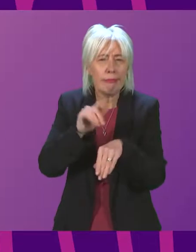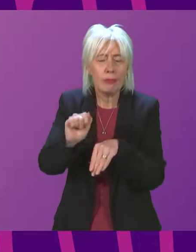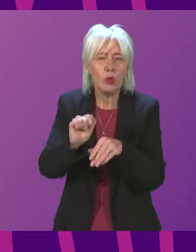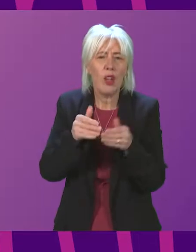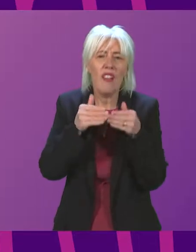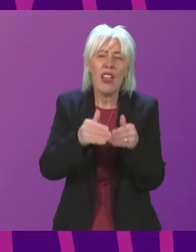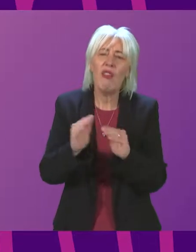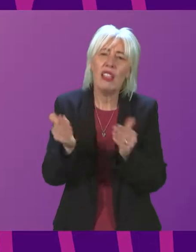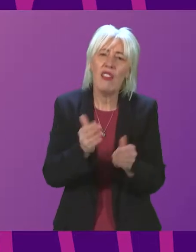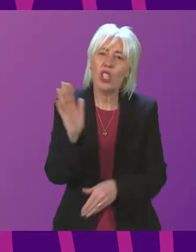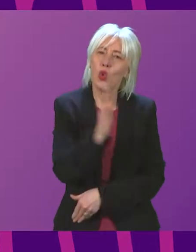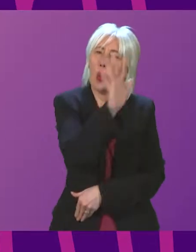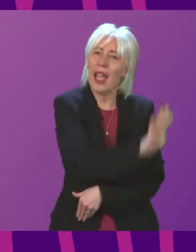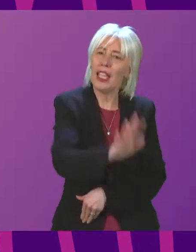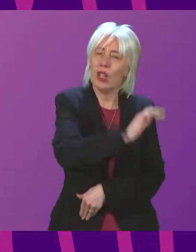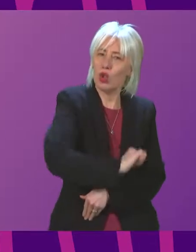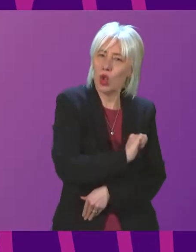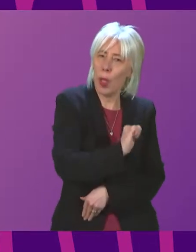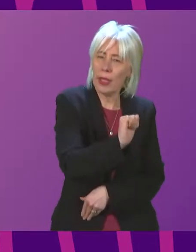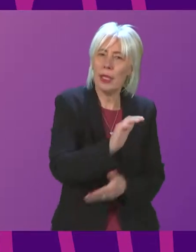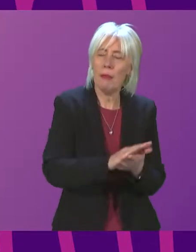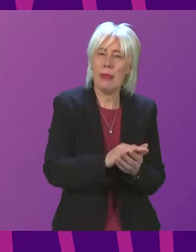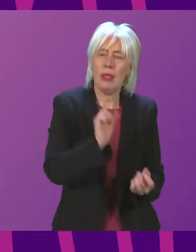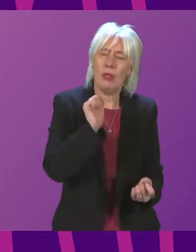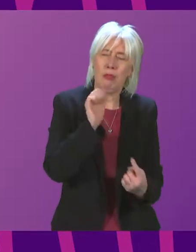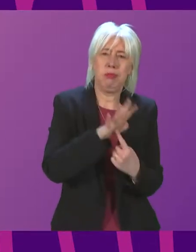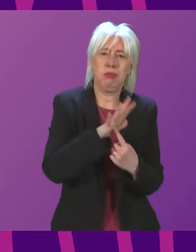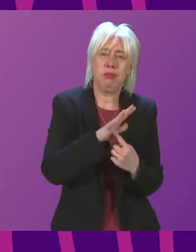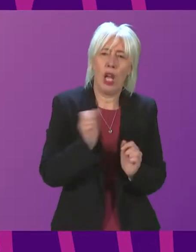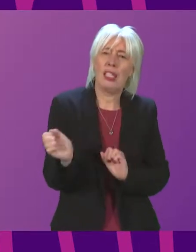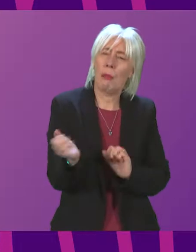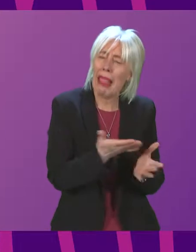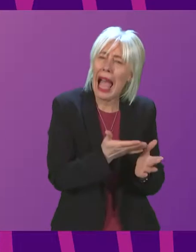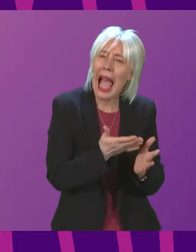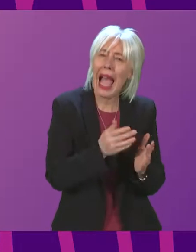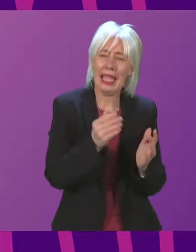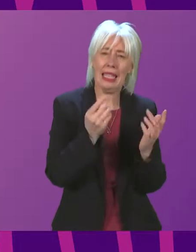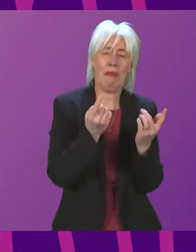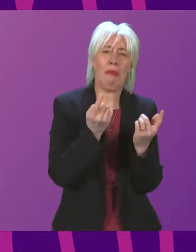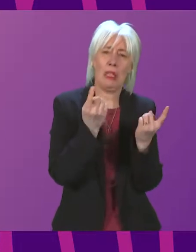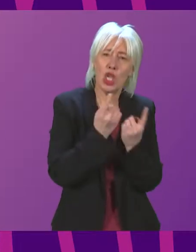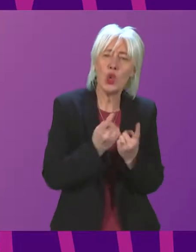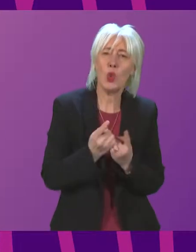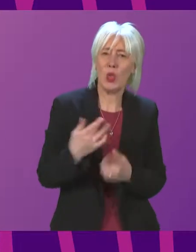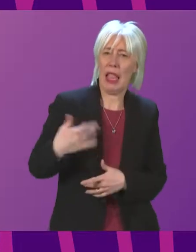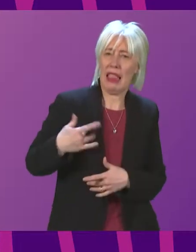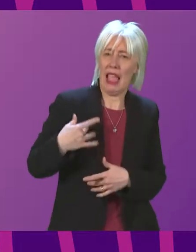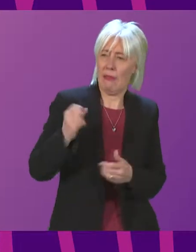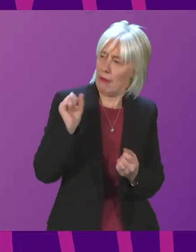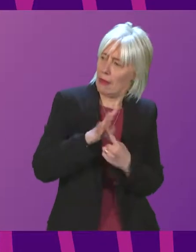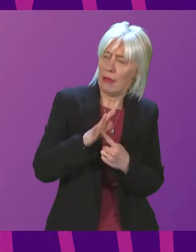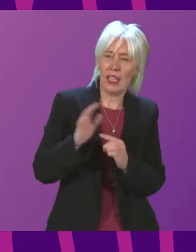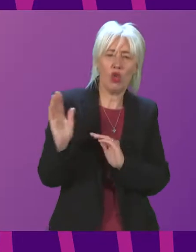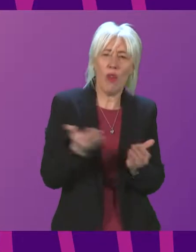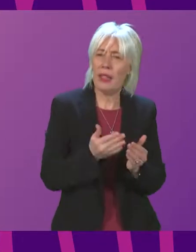of Scotland that has reportedly resulted in significant supply issues and interruptions to lifeline services. Minister Jenny Gilruth.